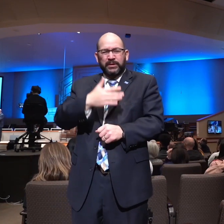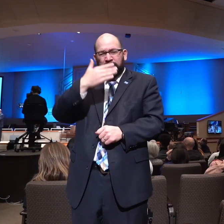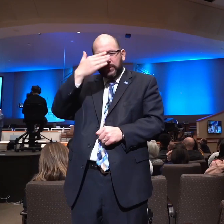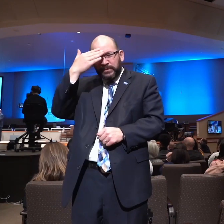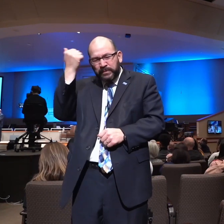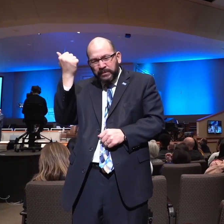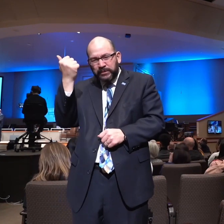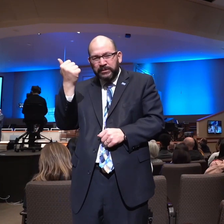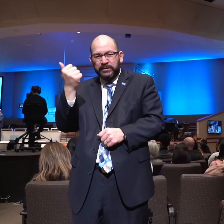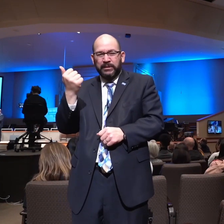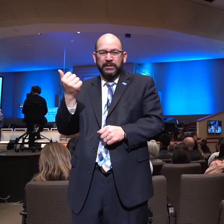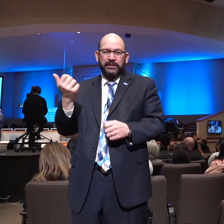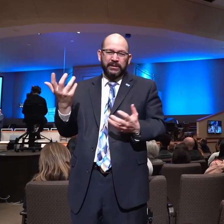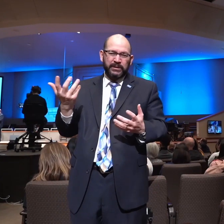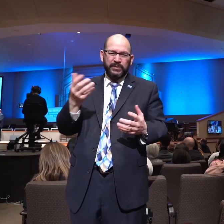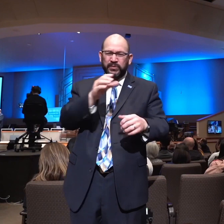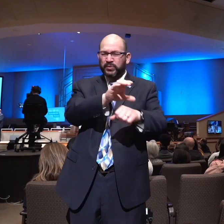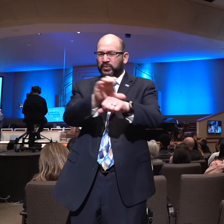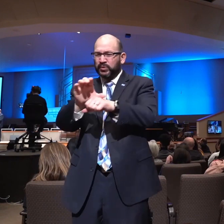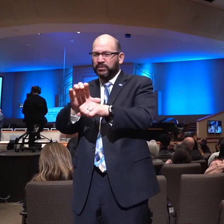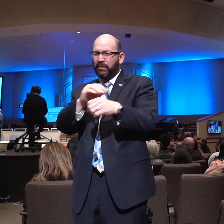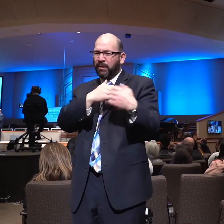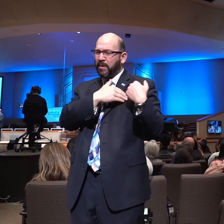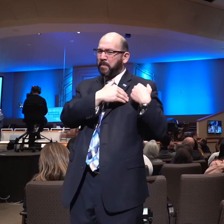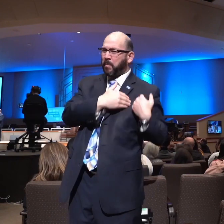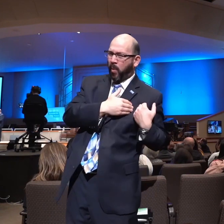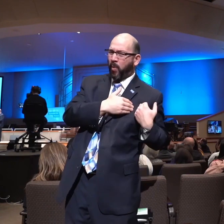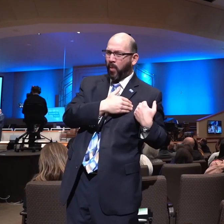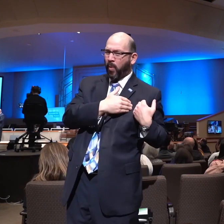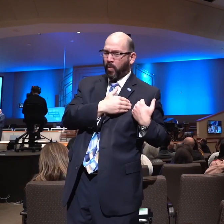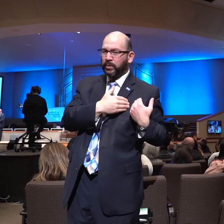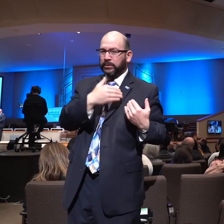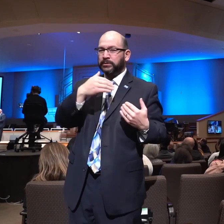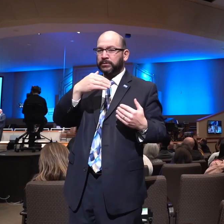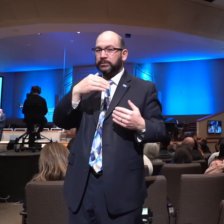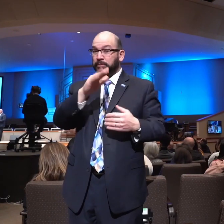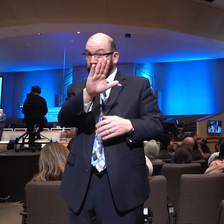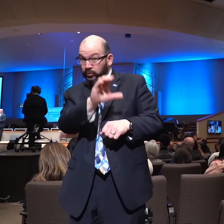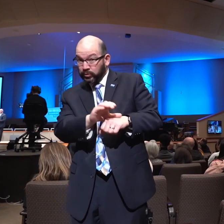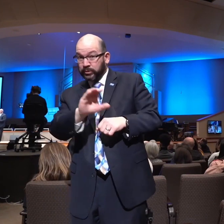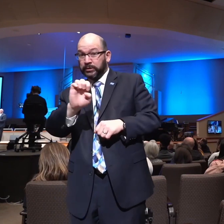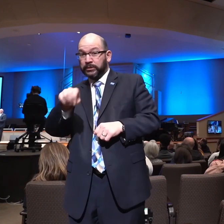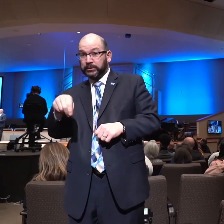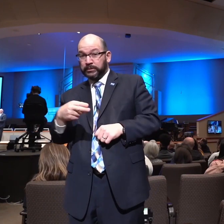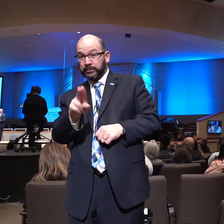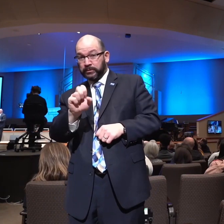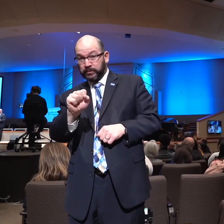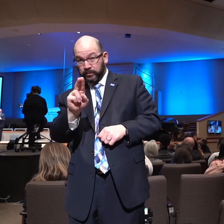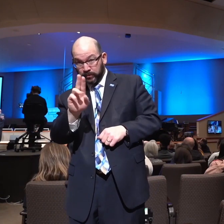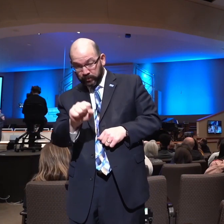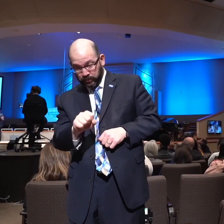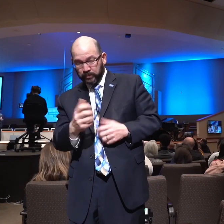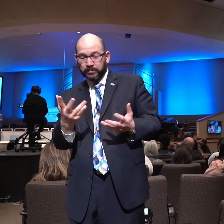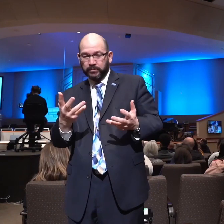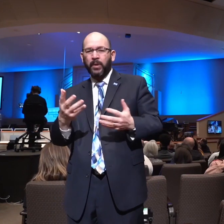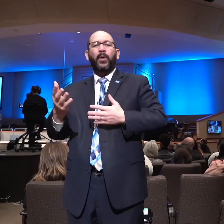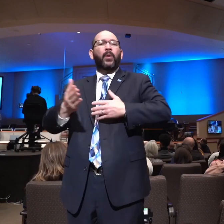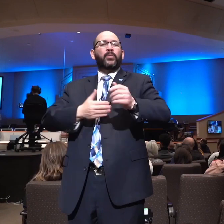into the needs of a church such as Ephesus or other such ministries. And whatever the cause or the case,